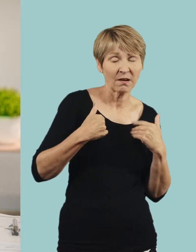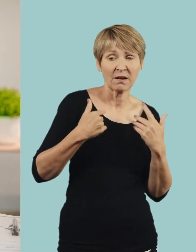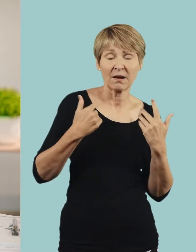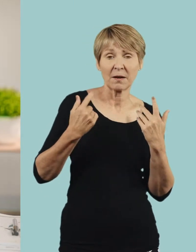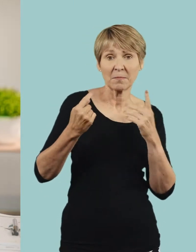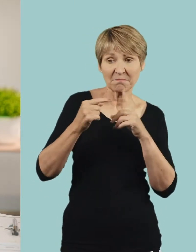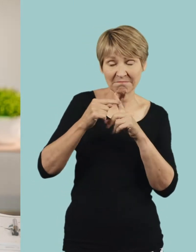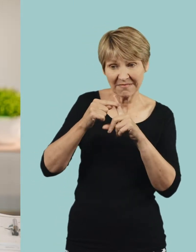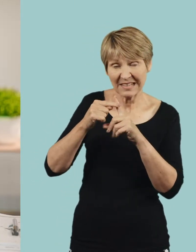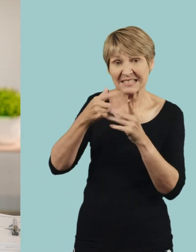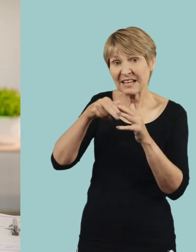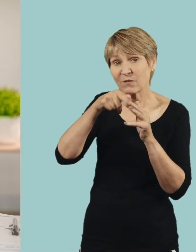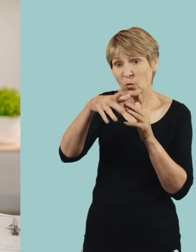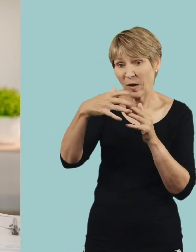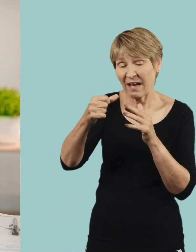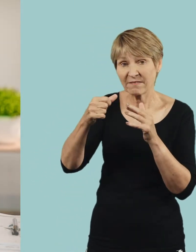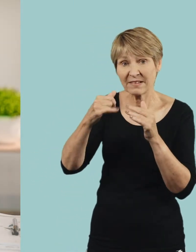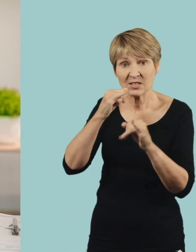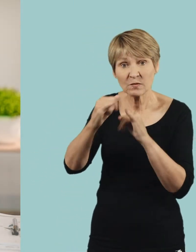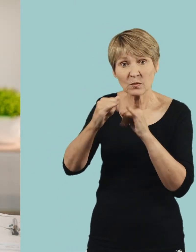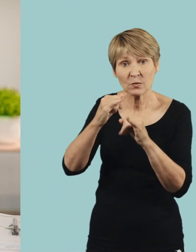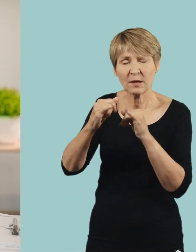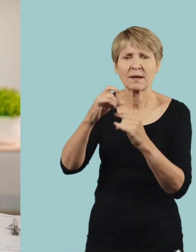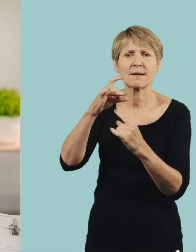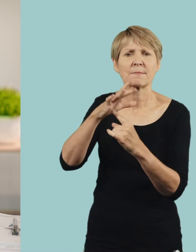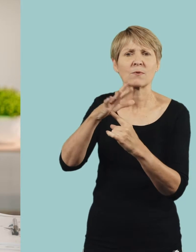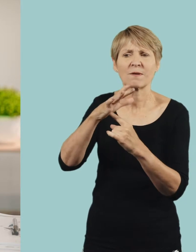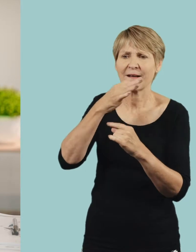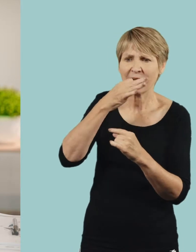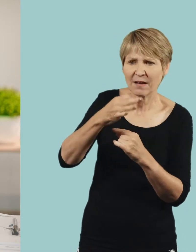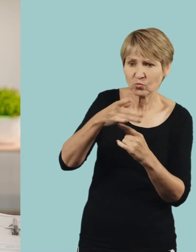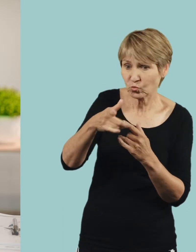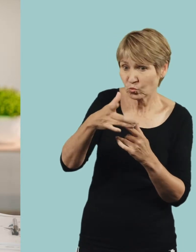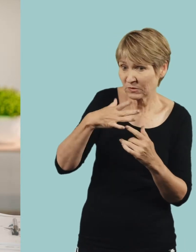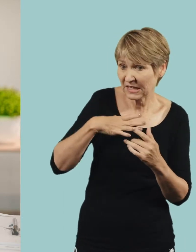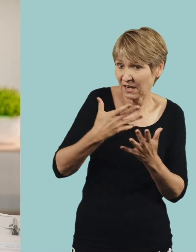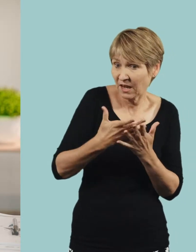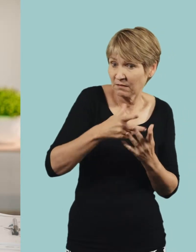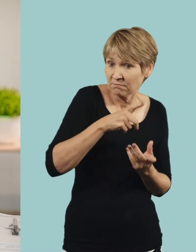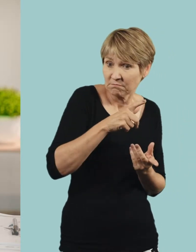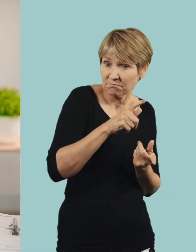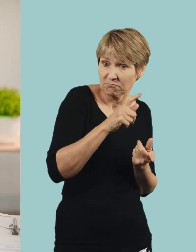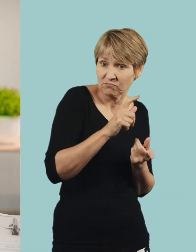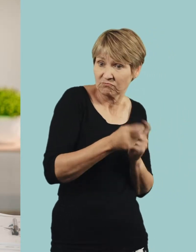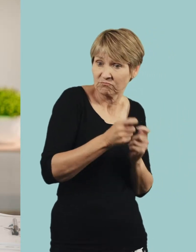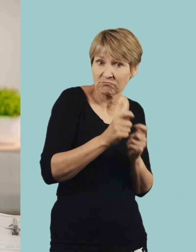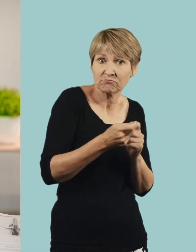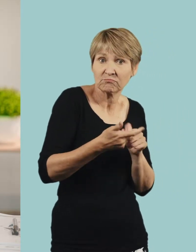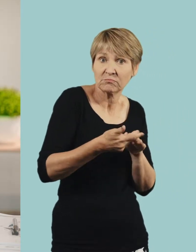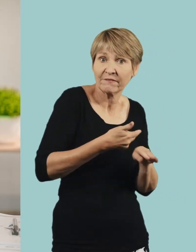interview it's important to ask your candidates if they need any reasonable adjustments prior to the interview so they are treated fairly